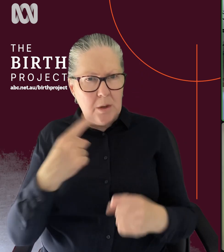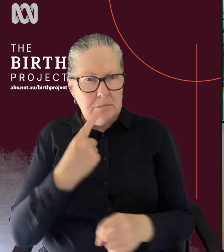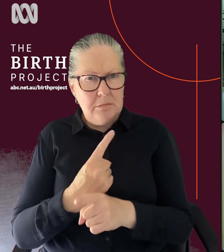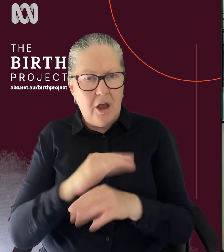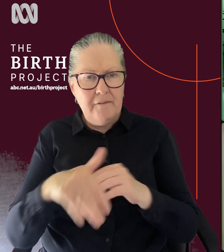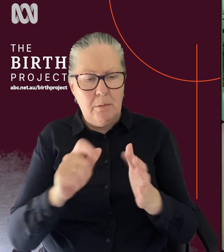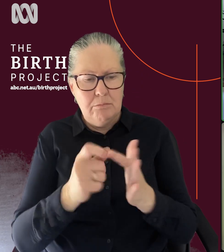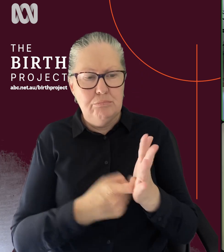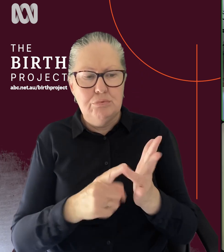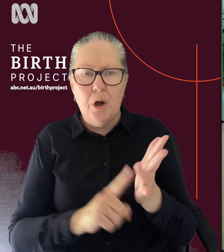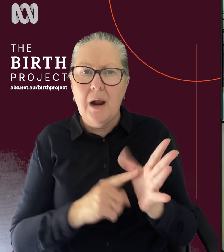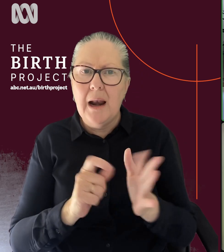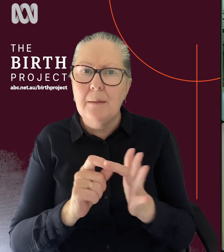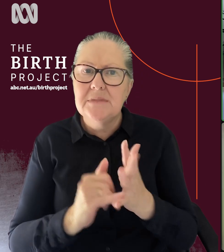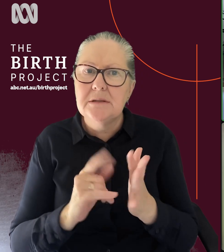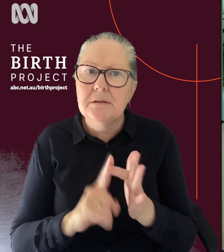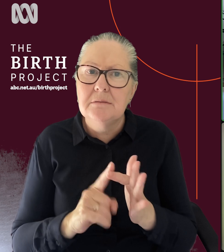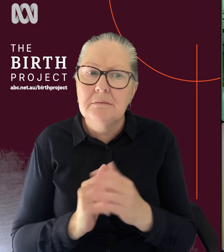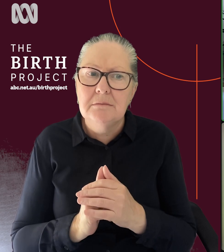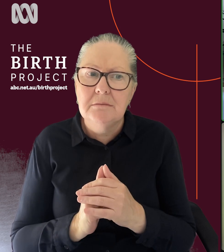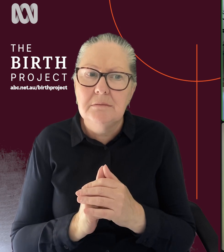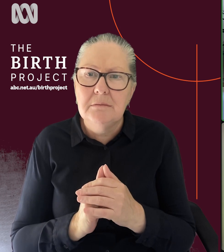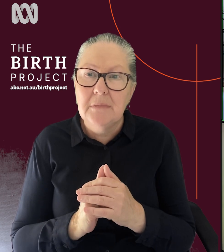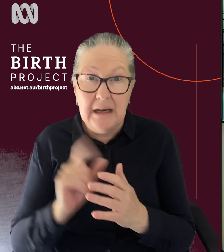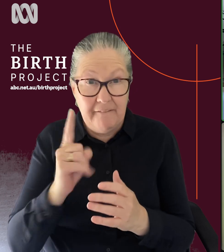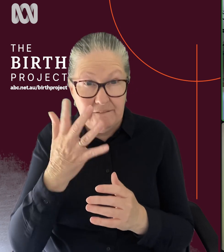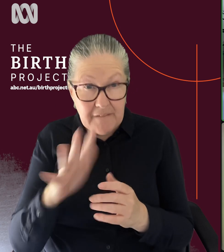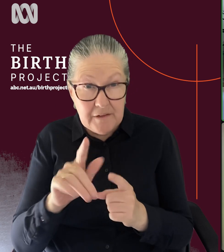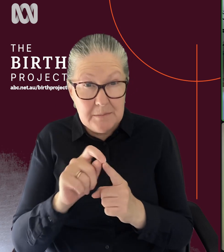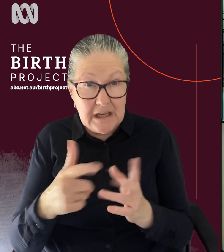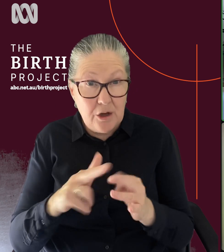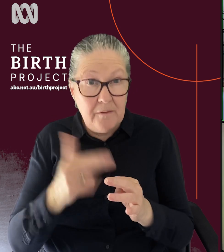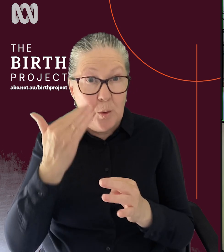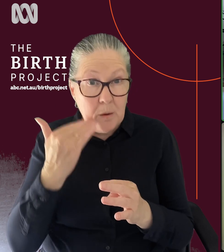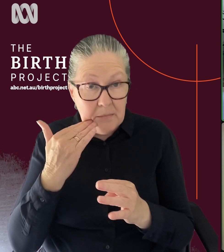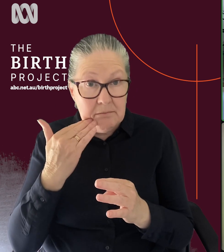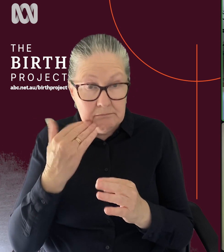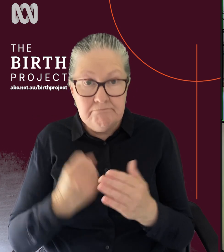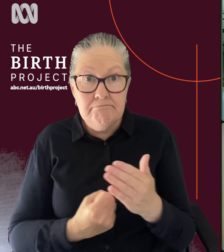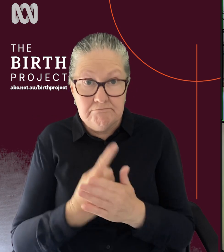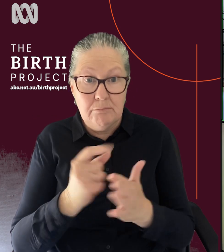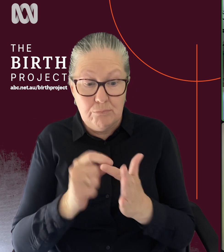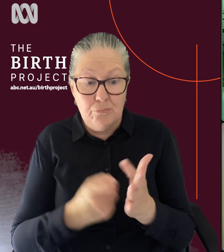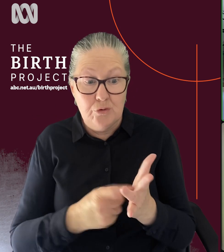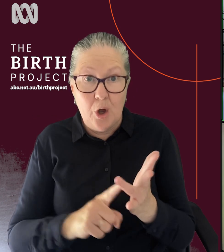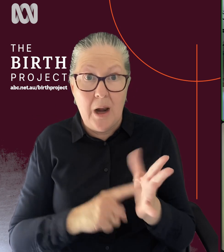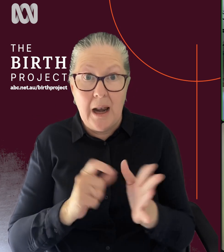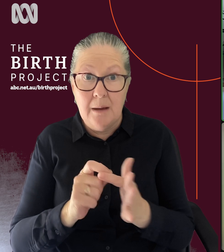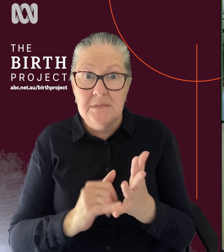prolapse, but up to 50 prolapse, sorry, but up to 50% of women develop that condition postpartum. This is something